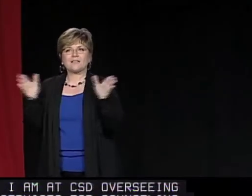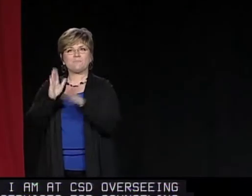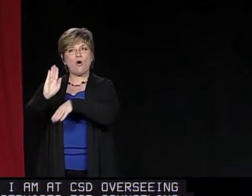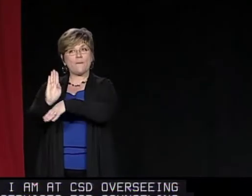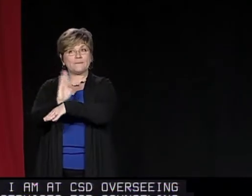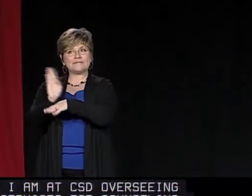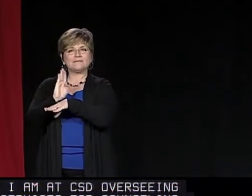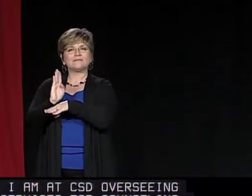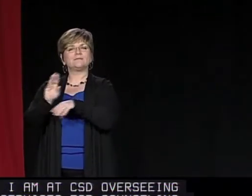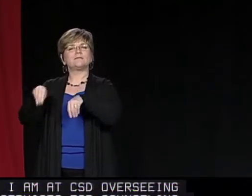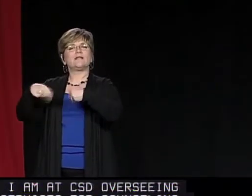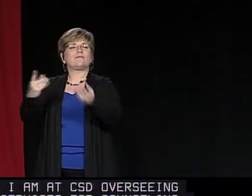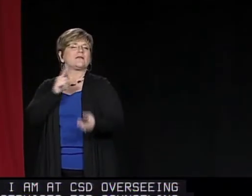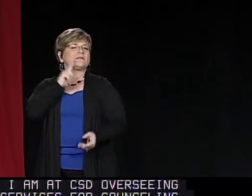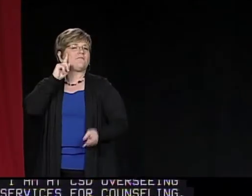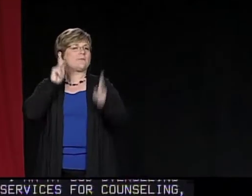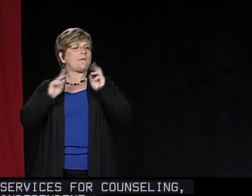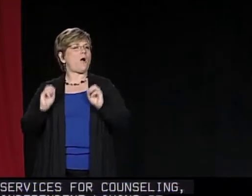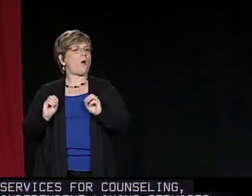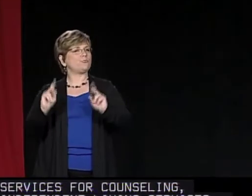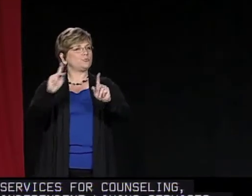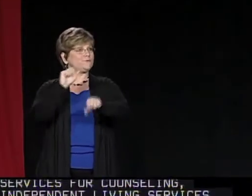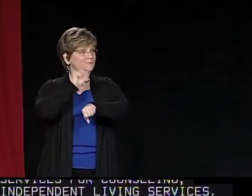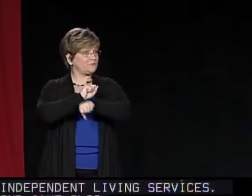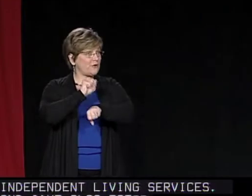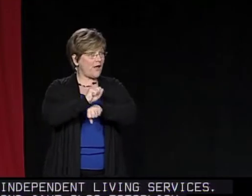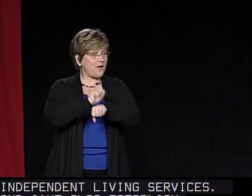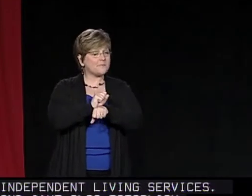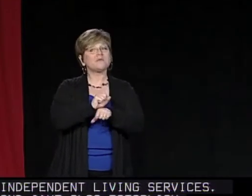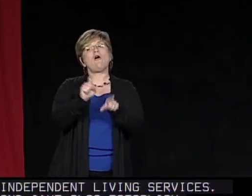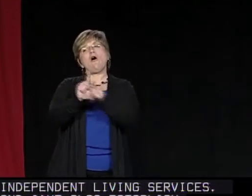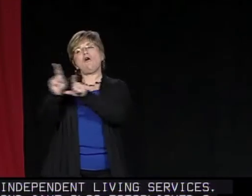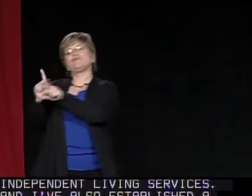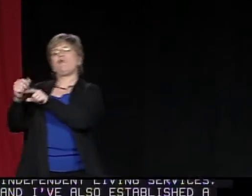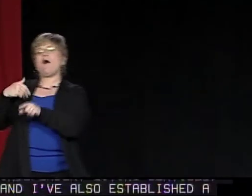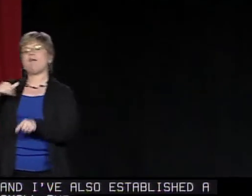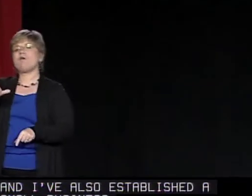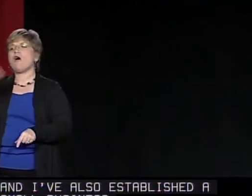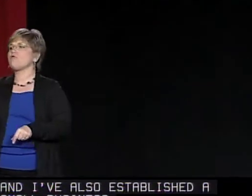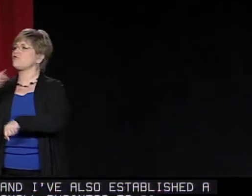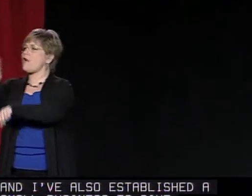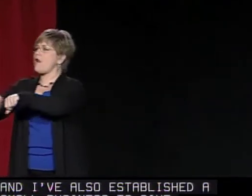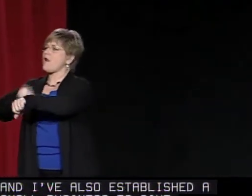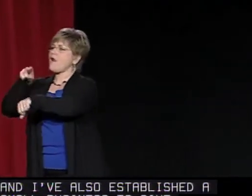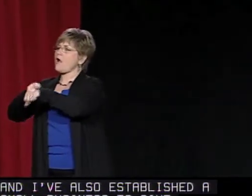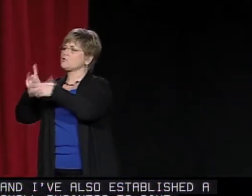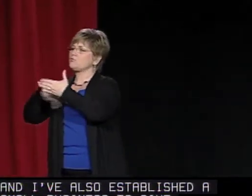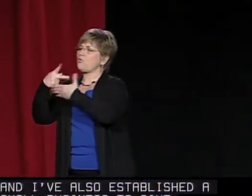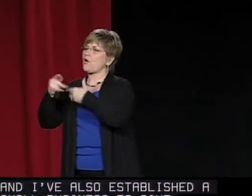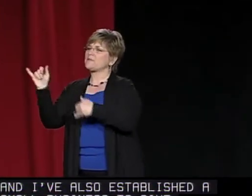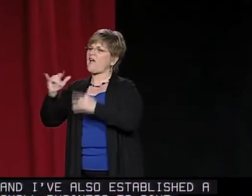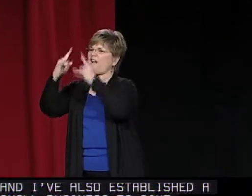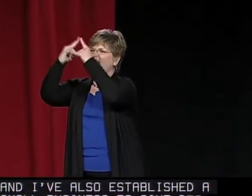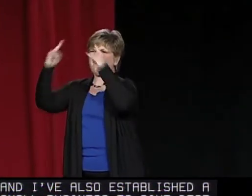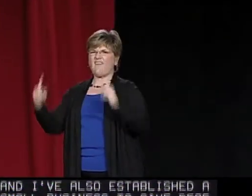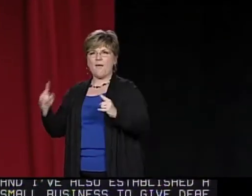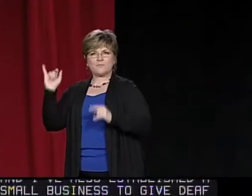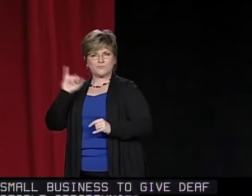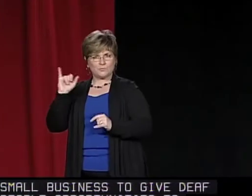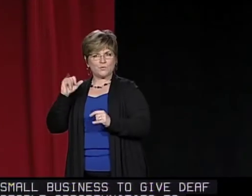And I've also established a small business to give deaf people opportunities to find work, and